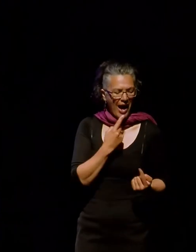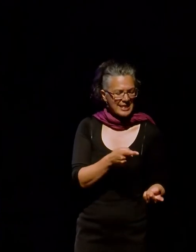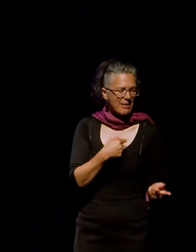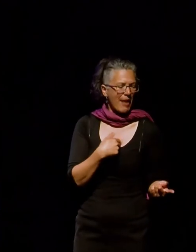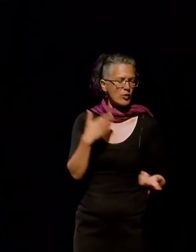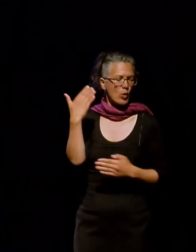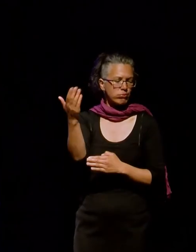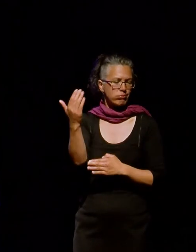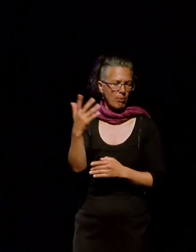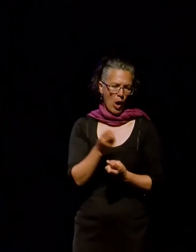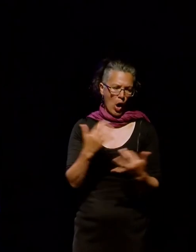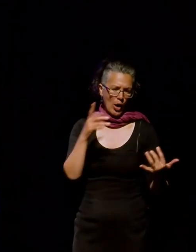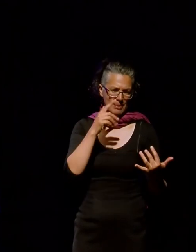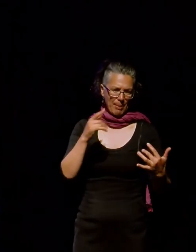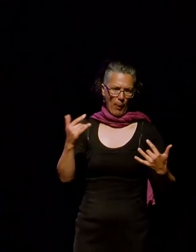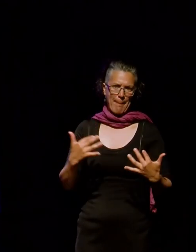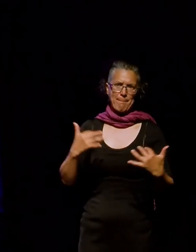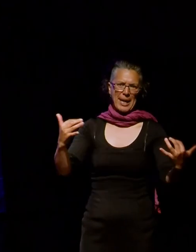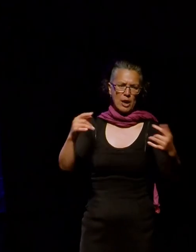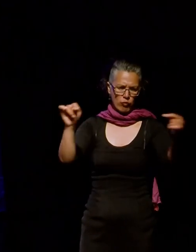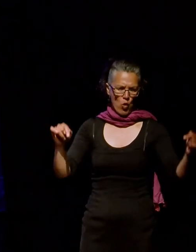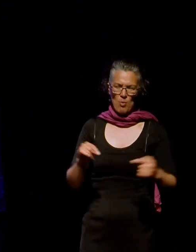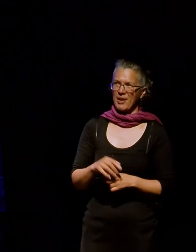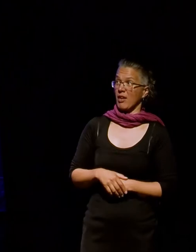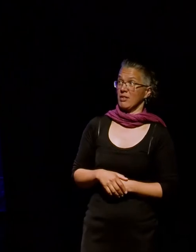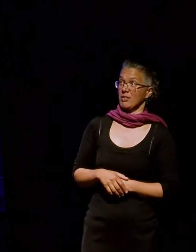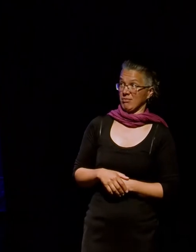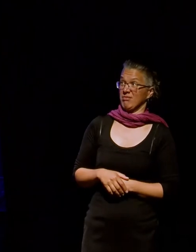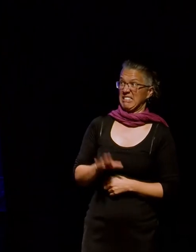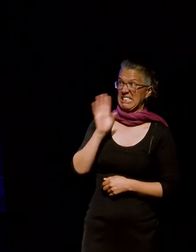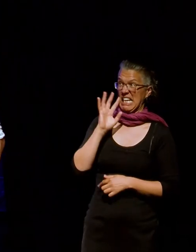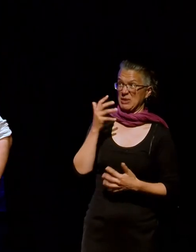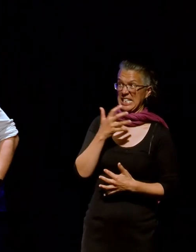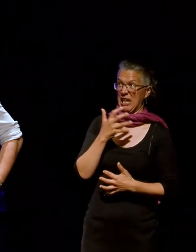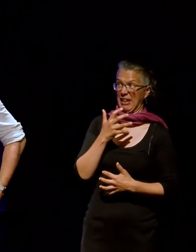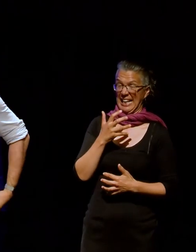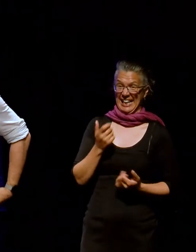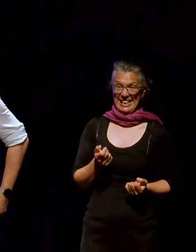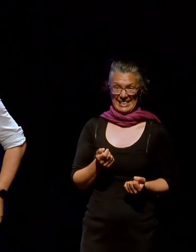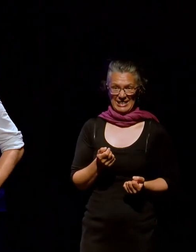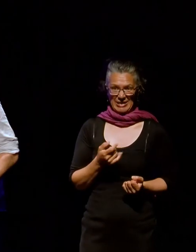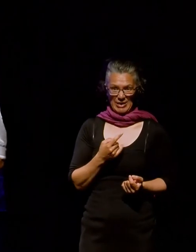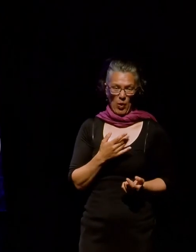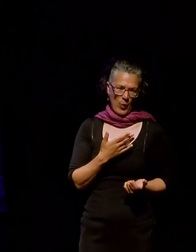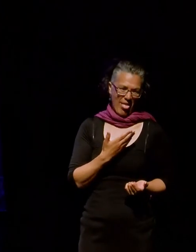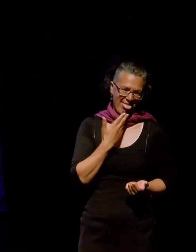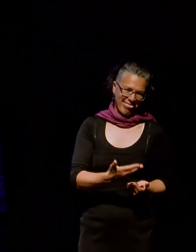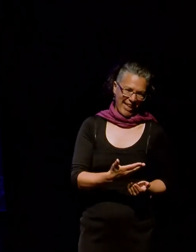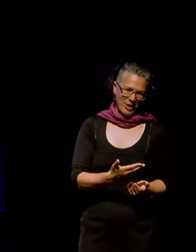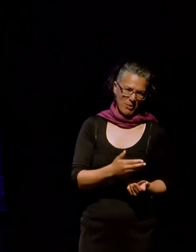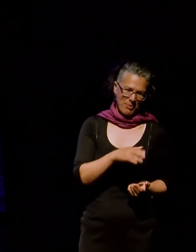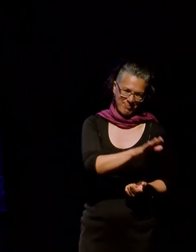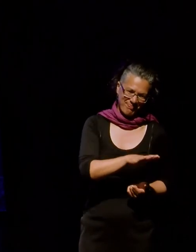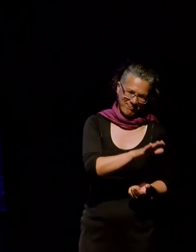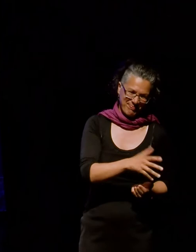to go and talk to a lot of people in a really big room. And he said, oh, that sounds scary. So thanks for the vote of confidence